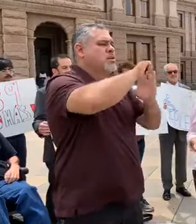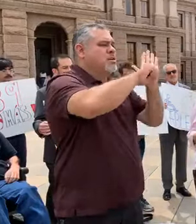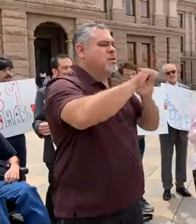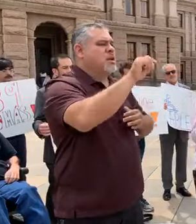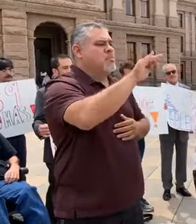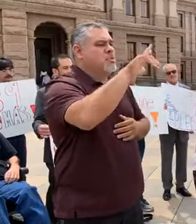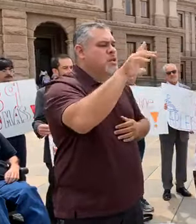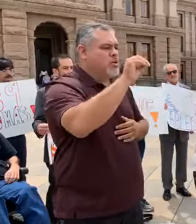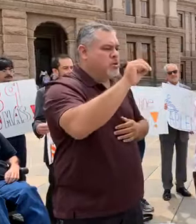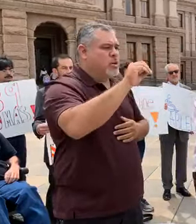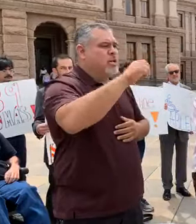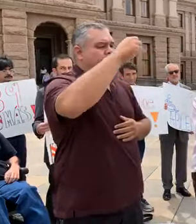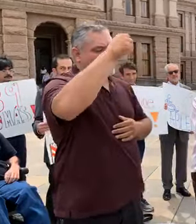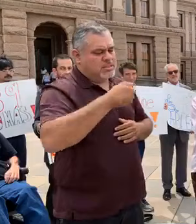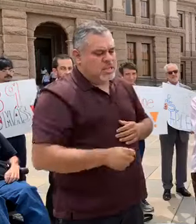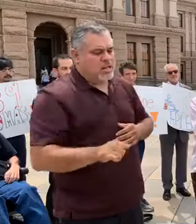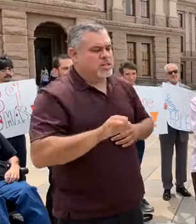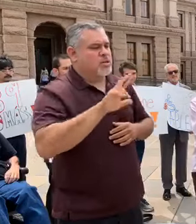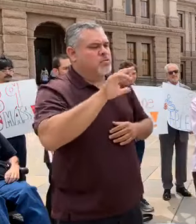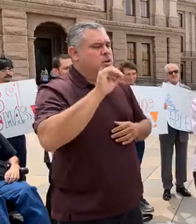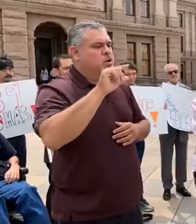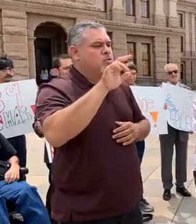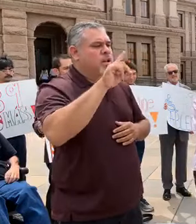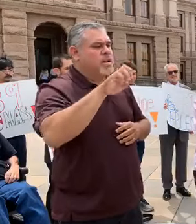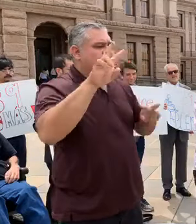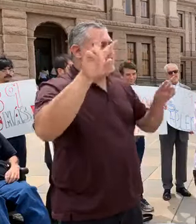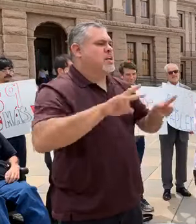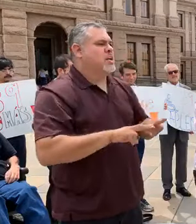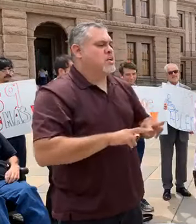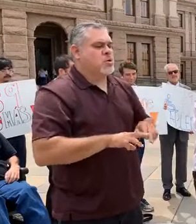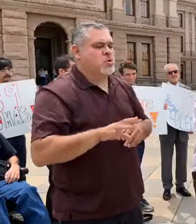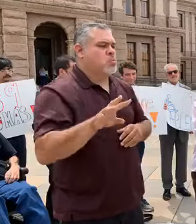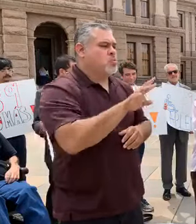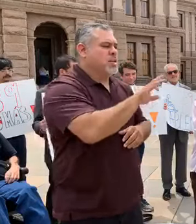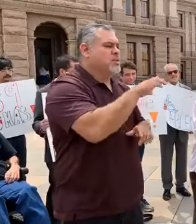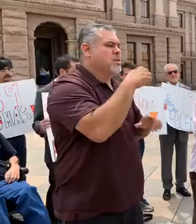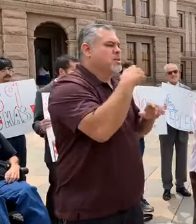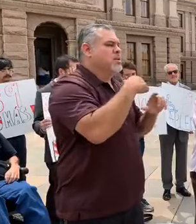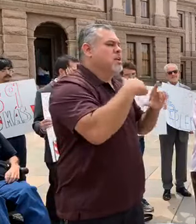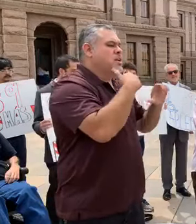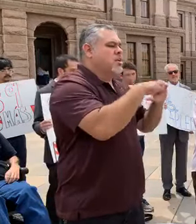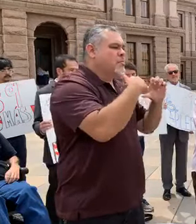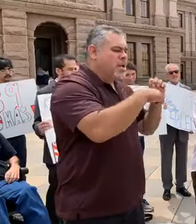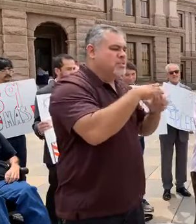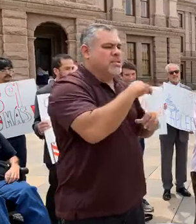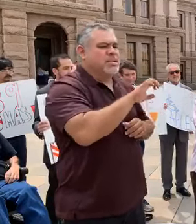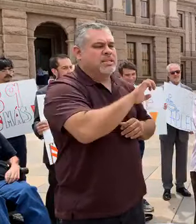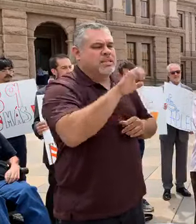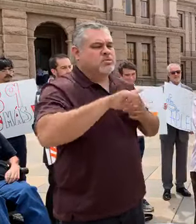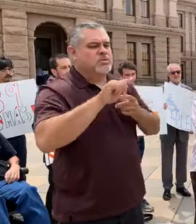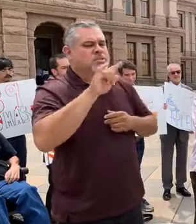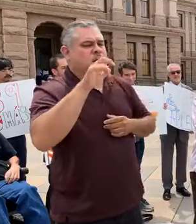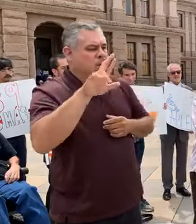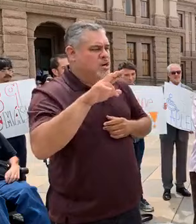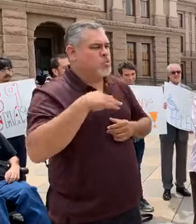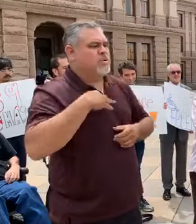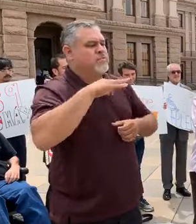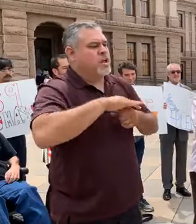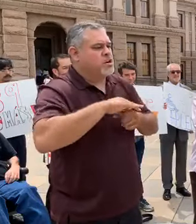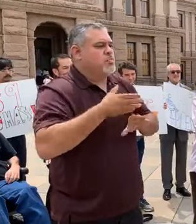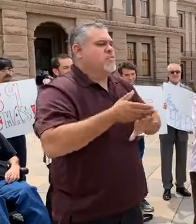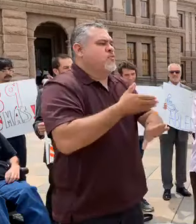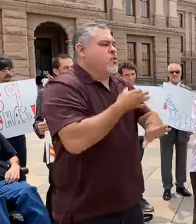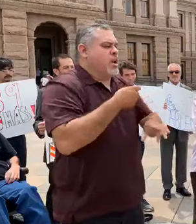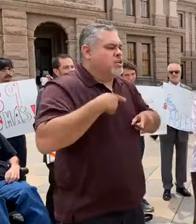south as the Rio Grande Valley. West to El Paso and east to Tyler, we volunteer before and during elections.